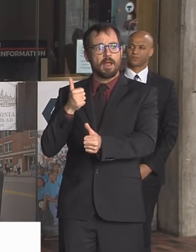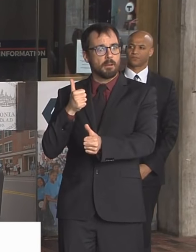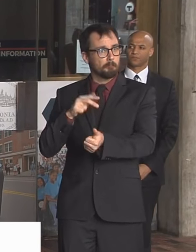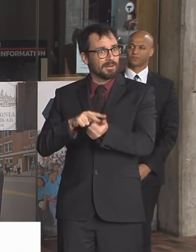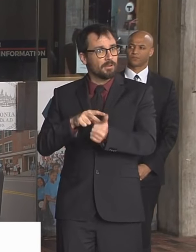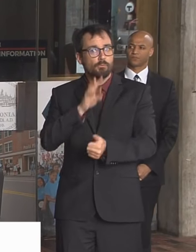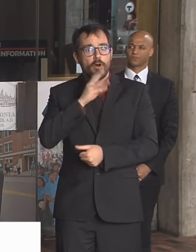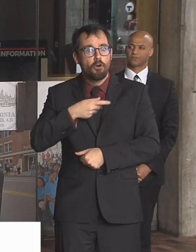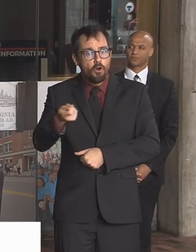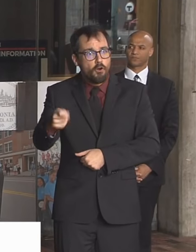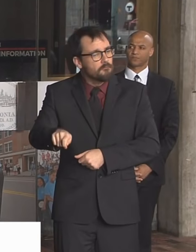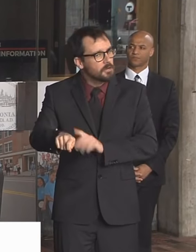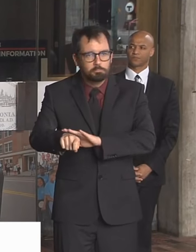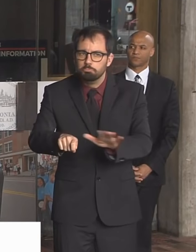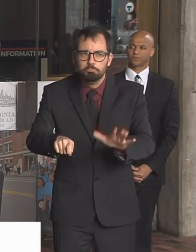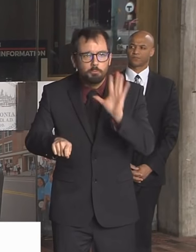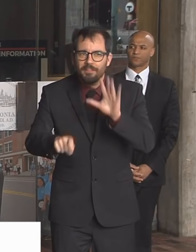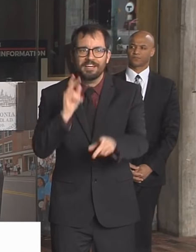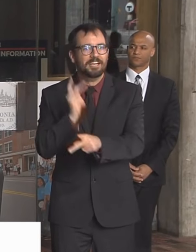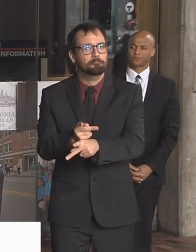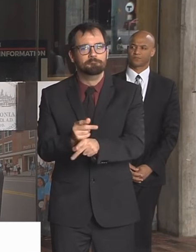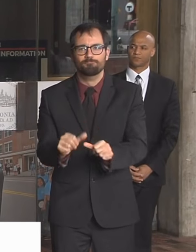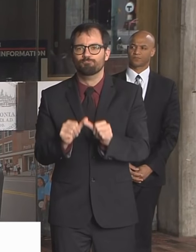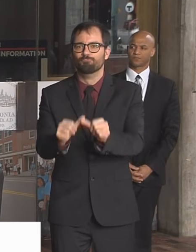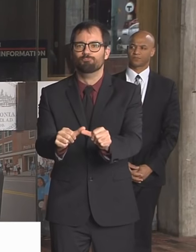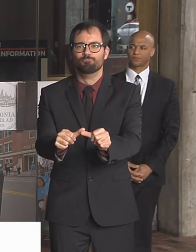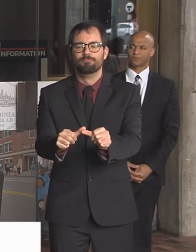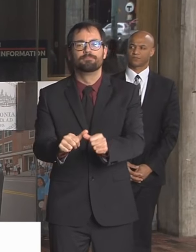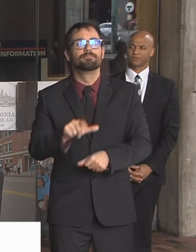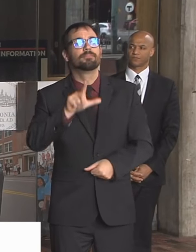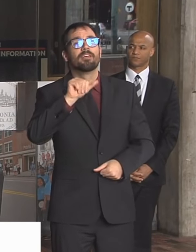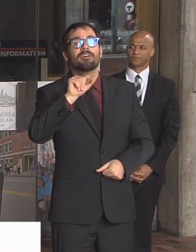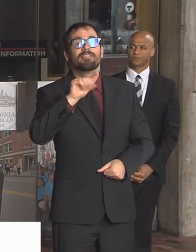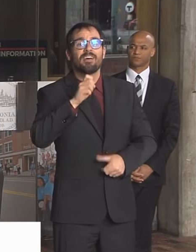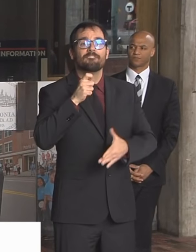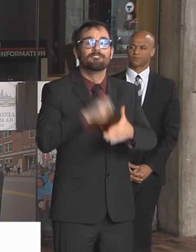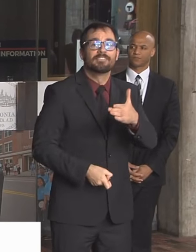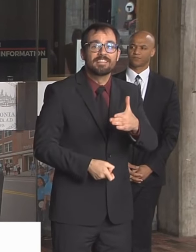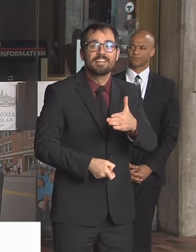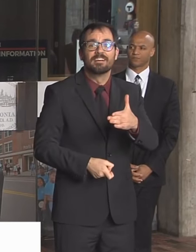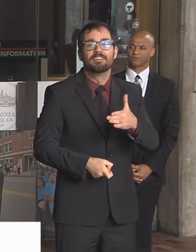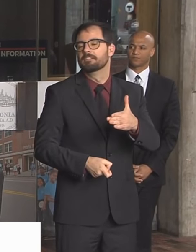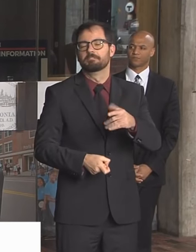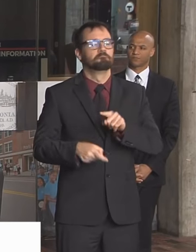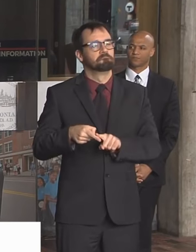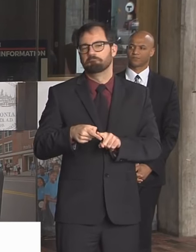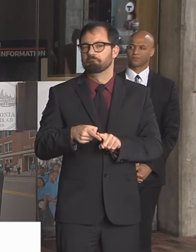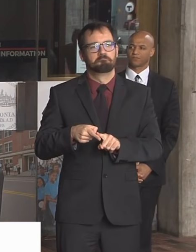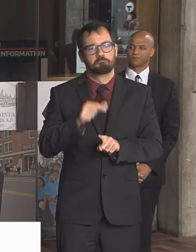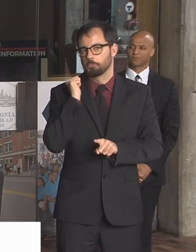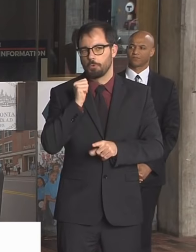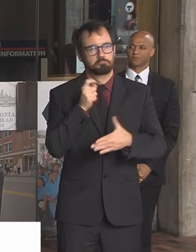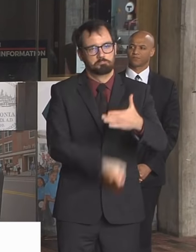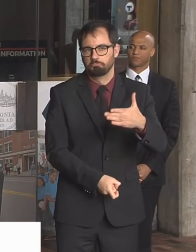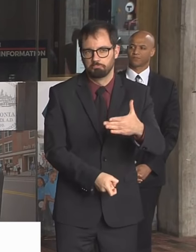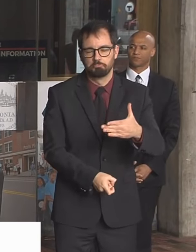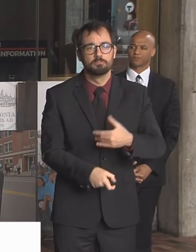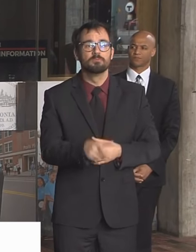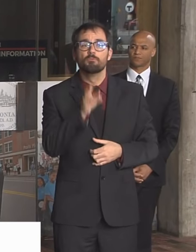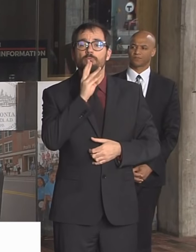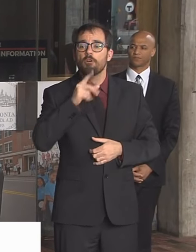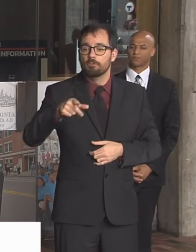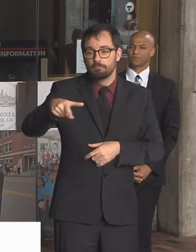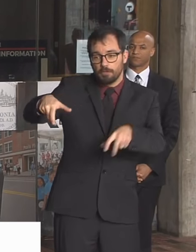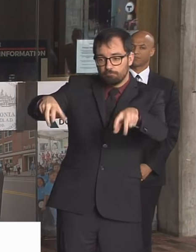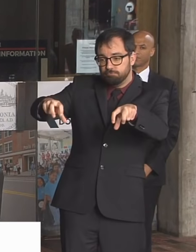the water in your faucet is very safe to drink. We have the cleanest water in the country here in the United States, so we want to make sure that you use that opportunity